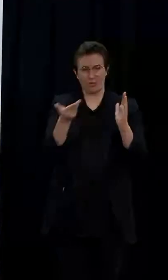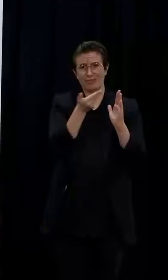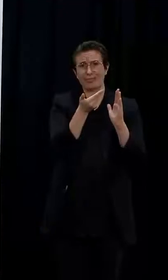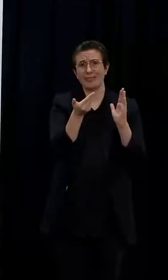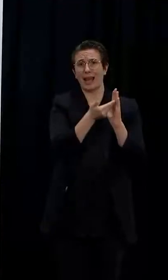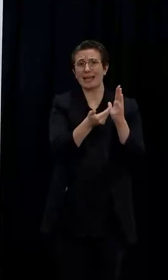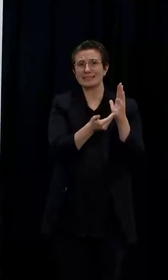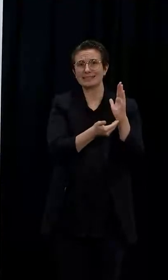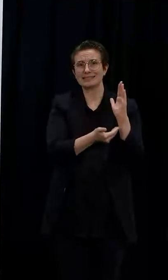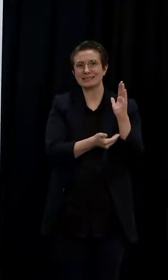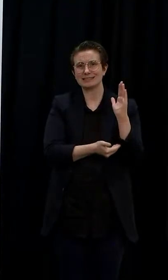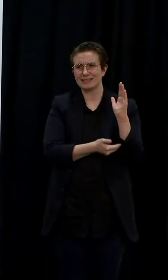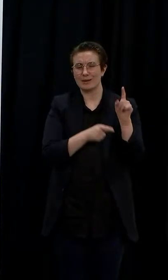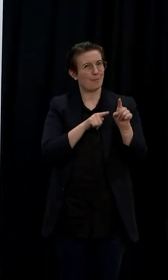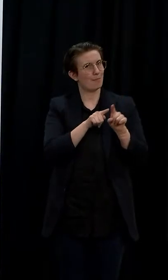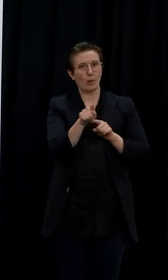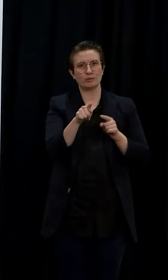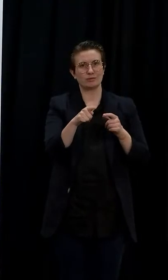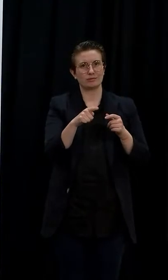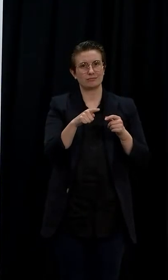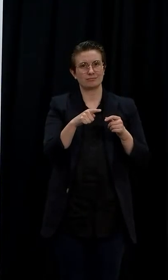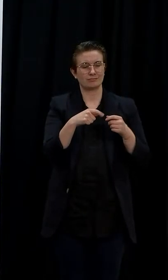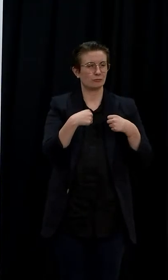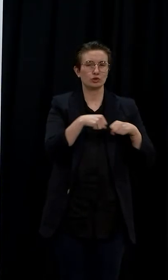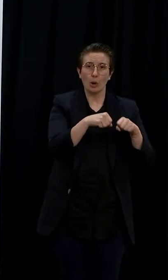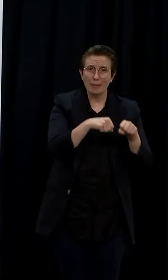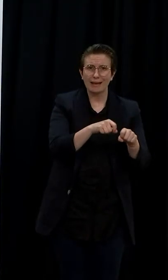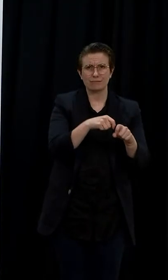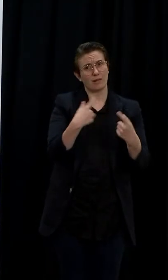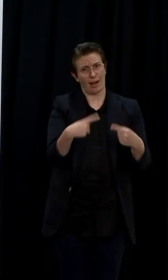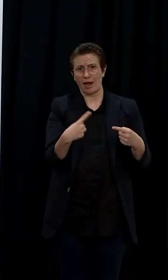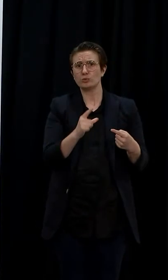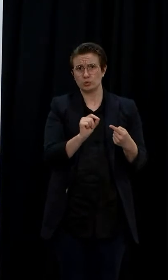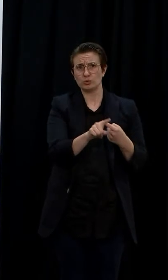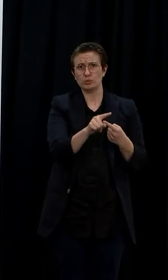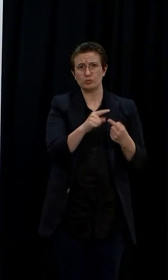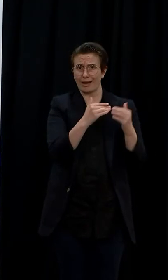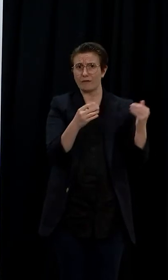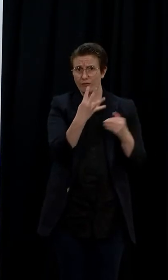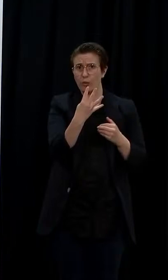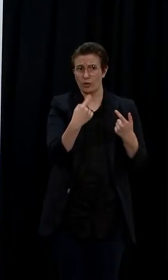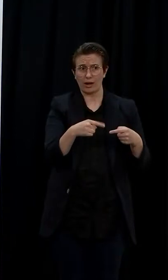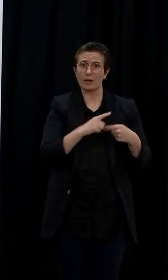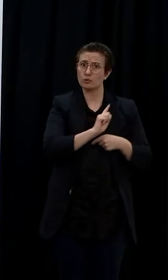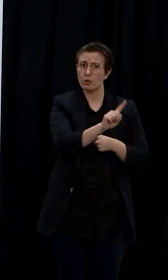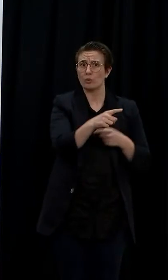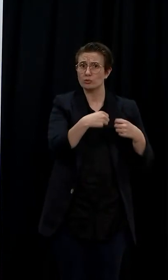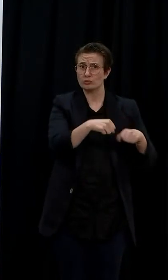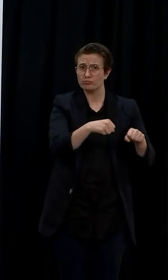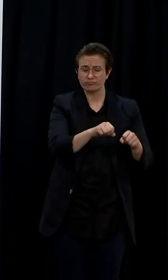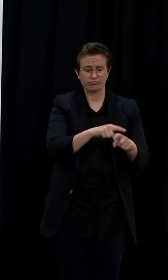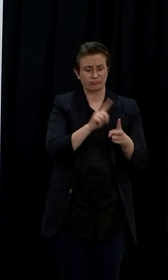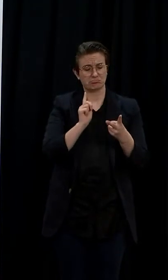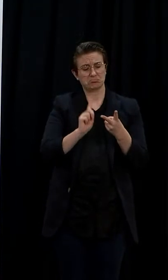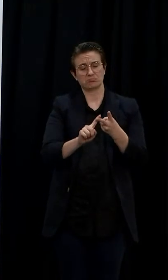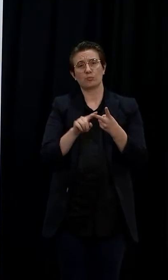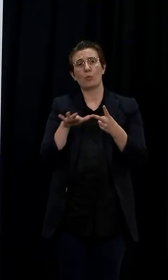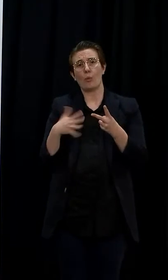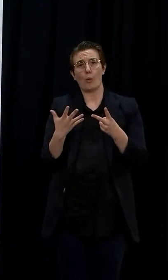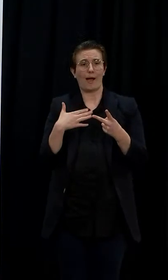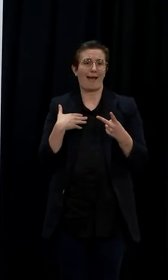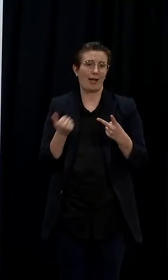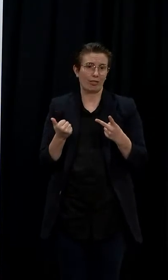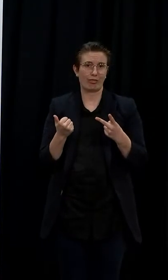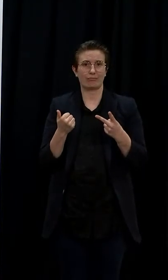goods or service worker. So for the most part we've seen things that people are permitted to do at level four. For yesterday we had a higher number of